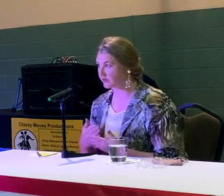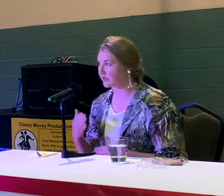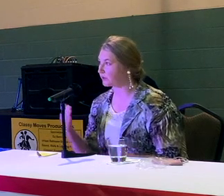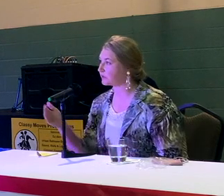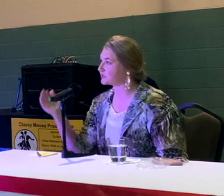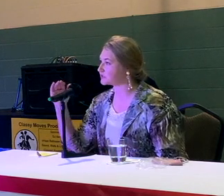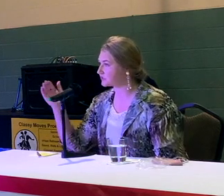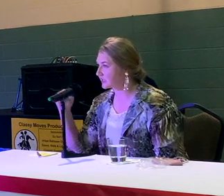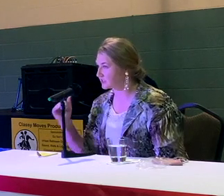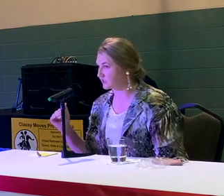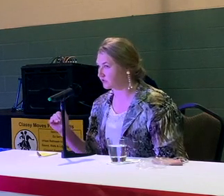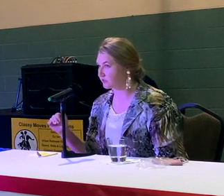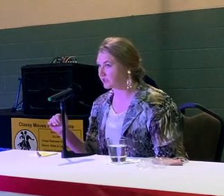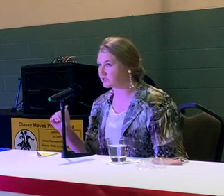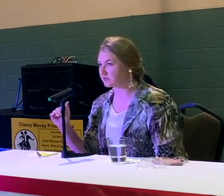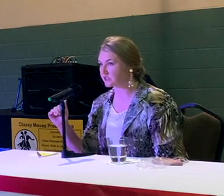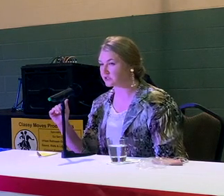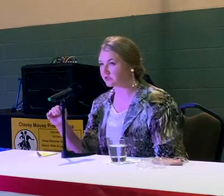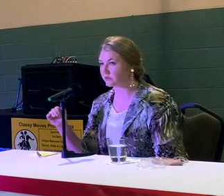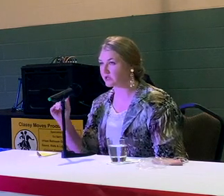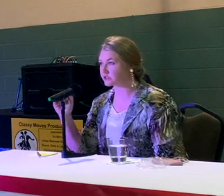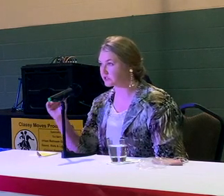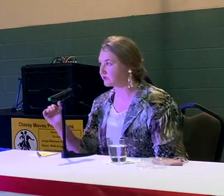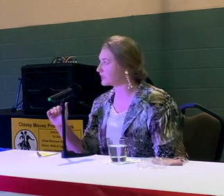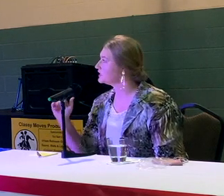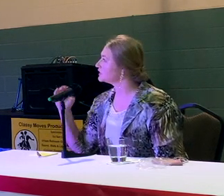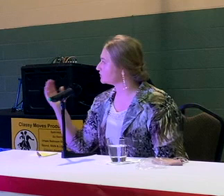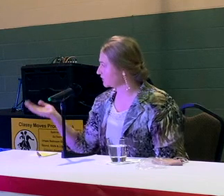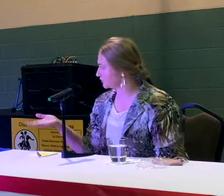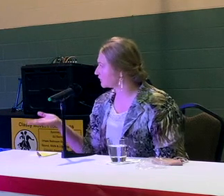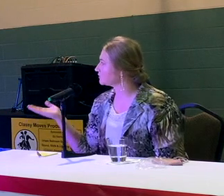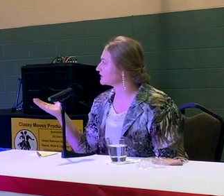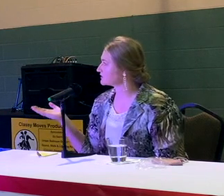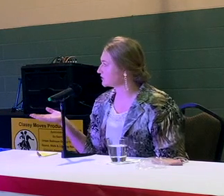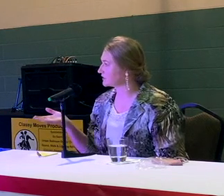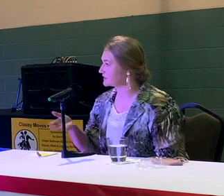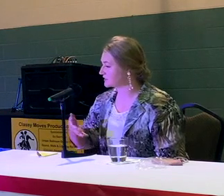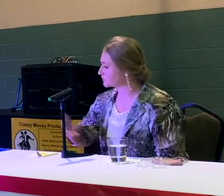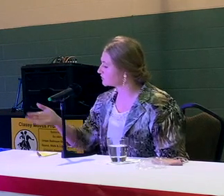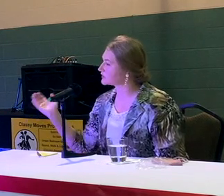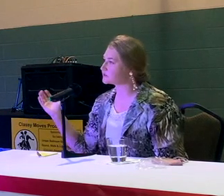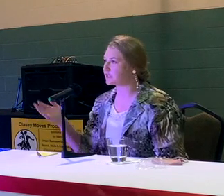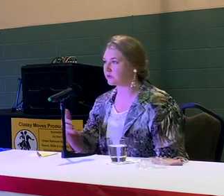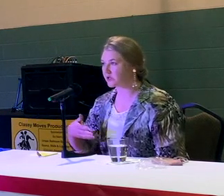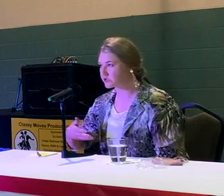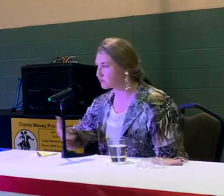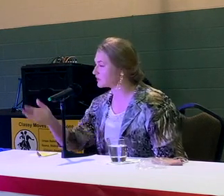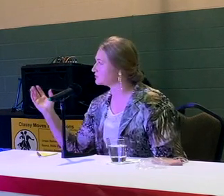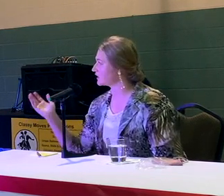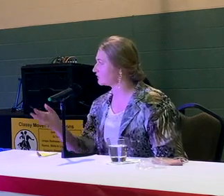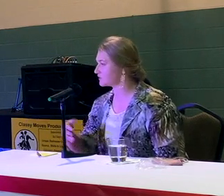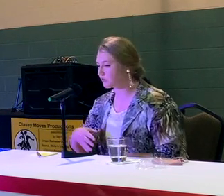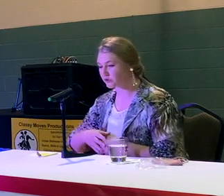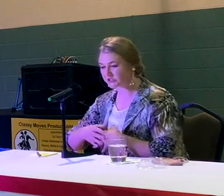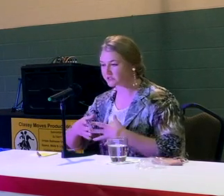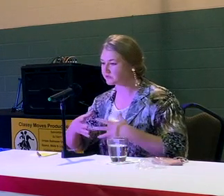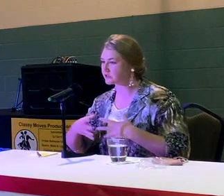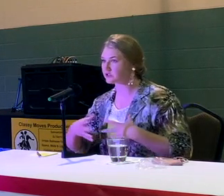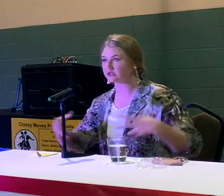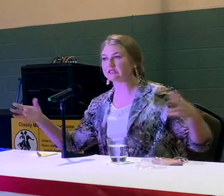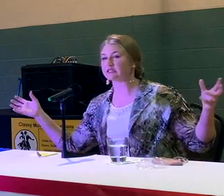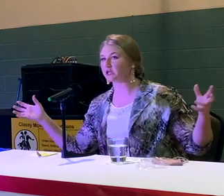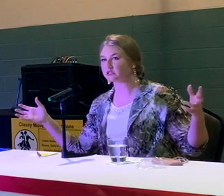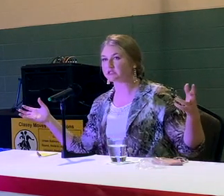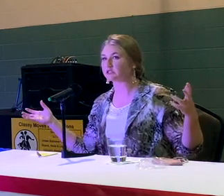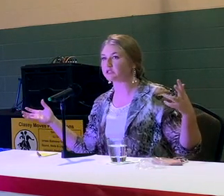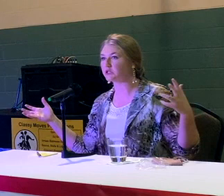been without it? That way we can triage everybody to make sure that we are serving the people who have been experiencing torn up sidewalks, torn up driveways, portions of